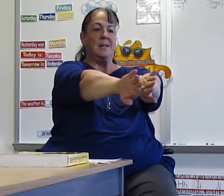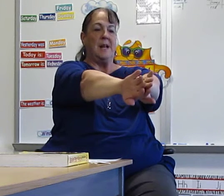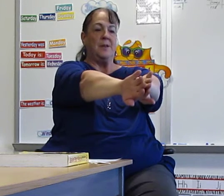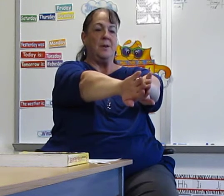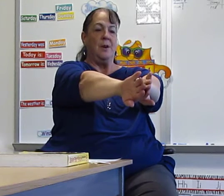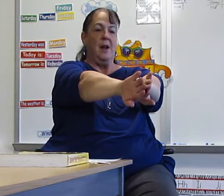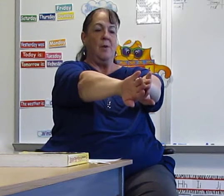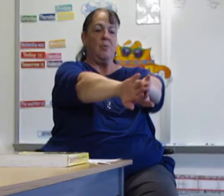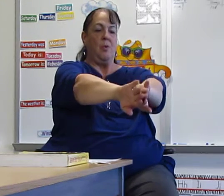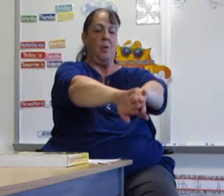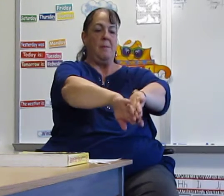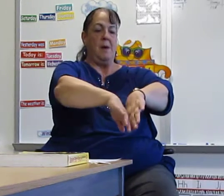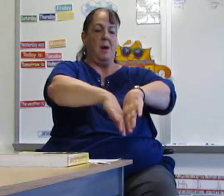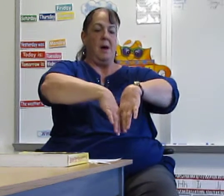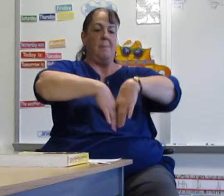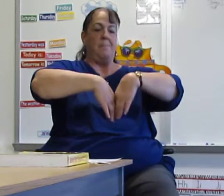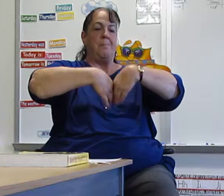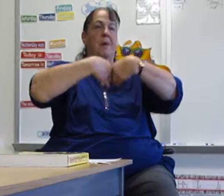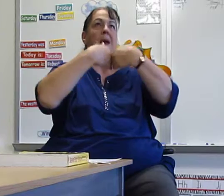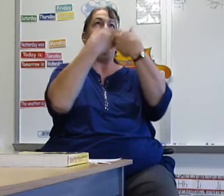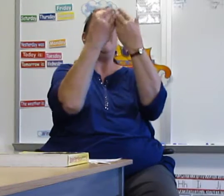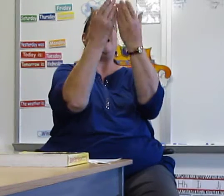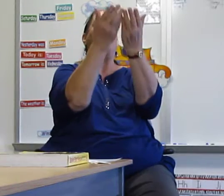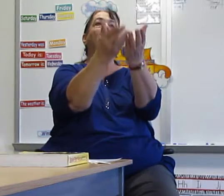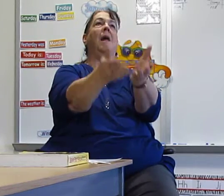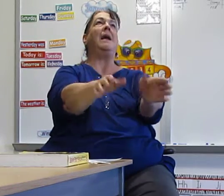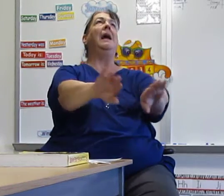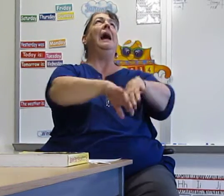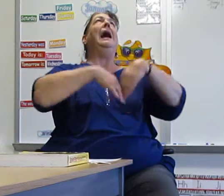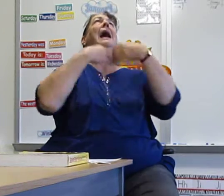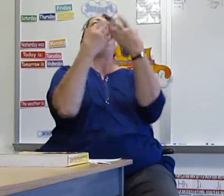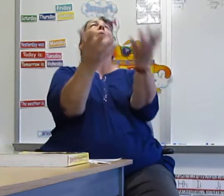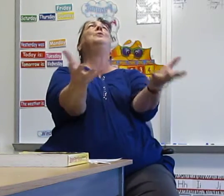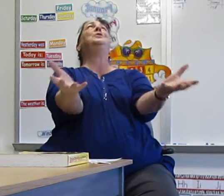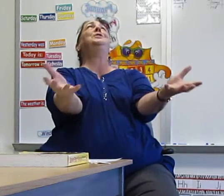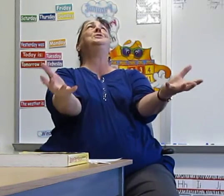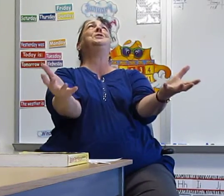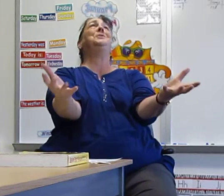together. Okay. Roll them up and out. Like, how could you?